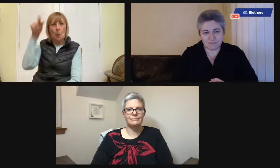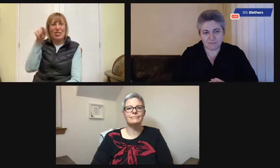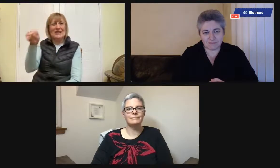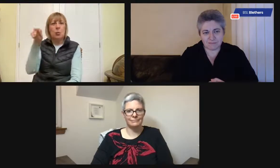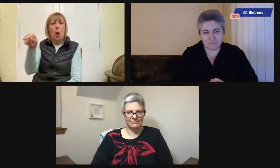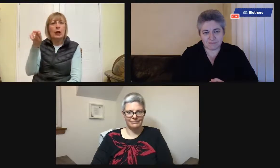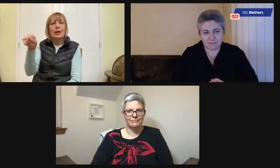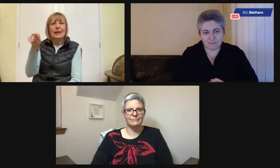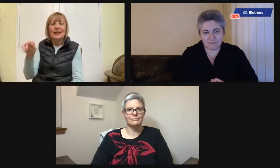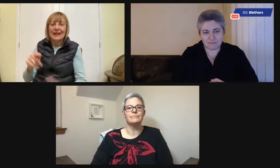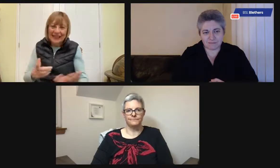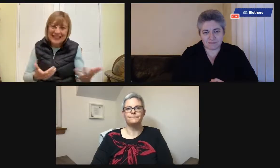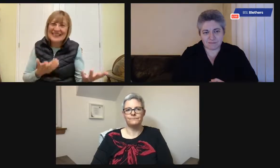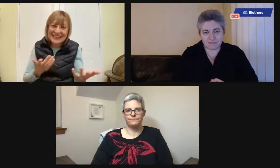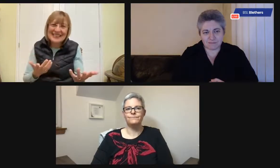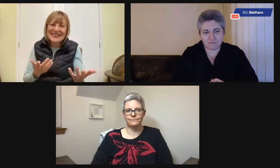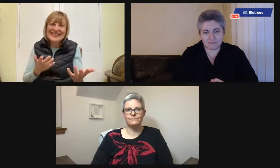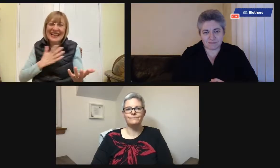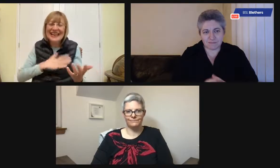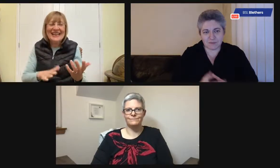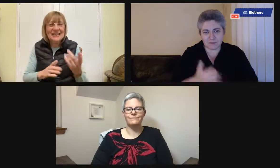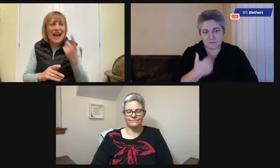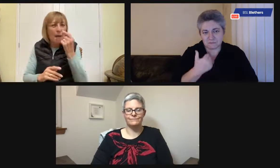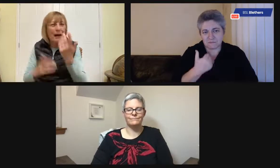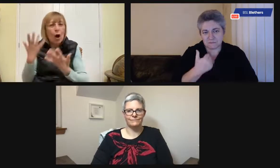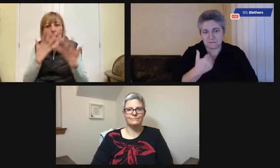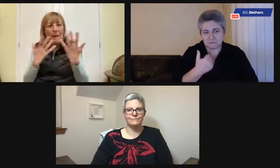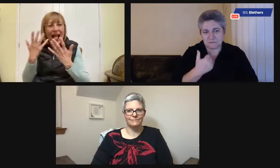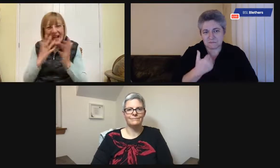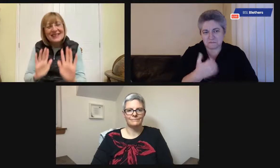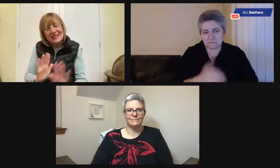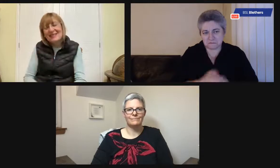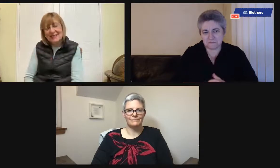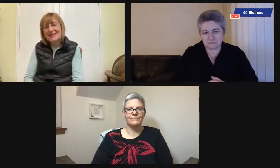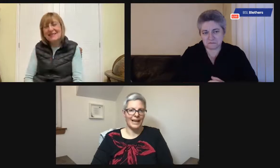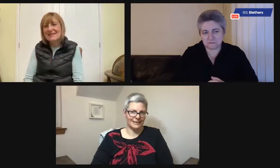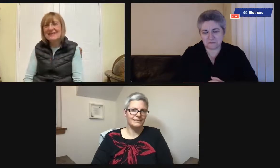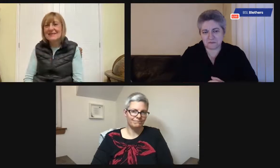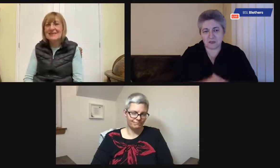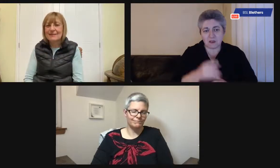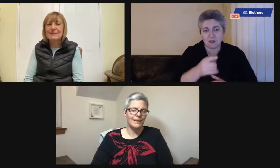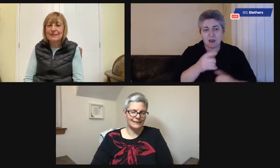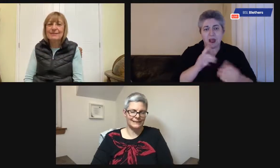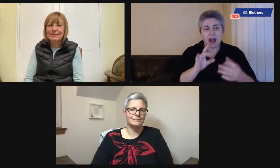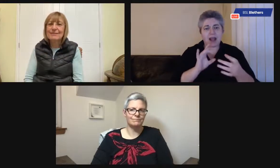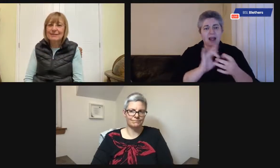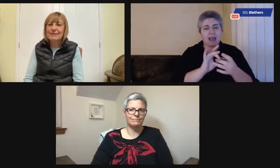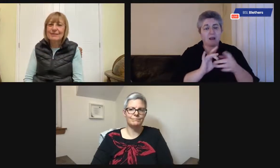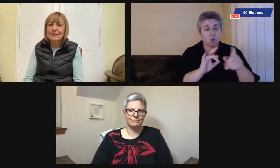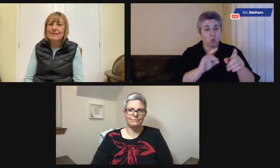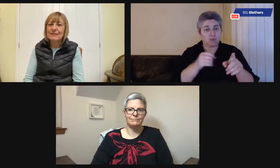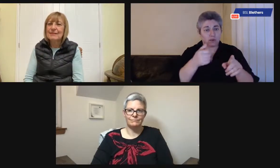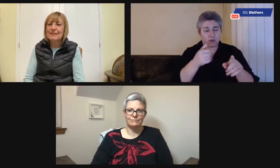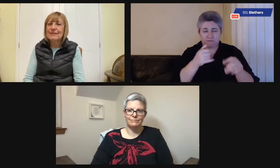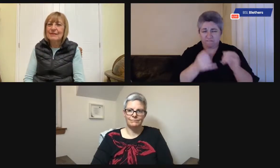you know, an arrow, this one, you know, that kind of thing. Just draw on because it can be complicated and confusing.